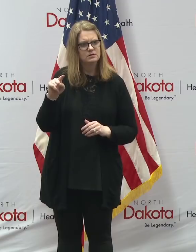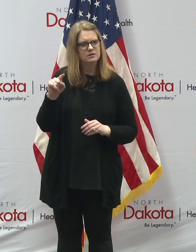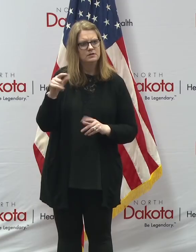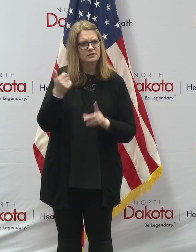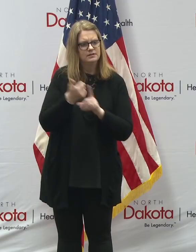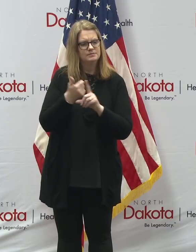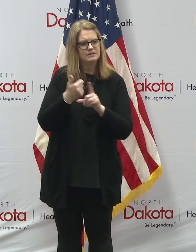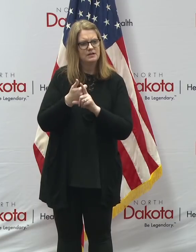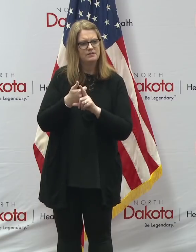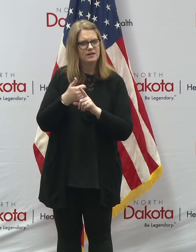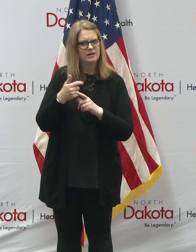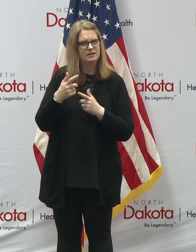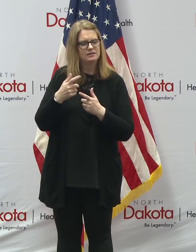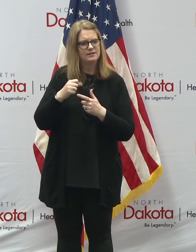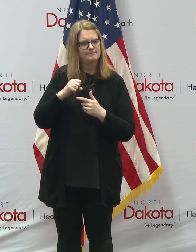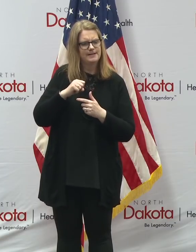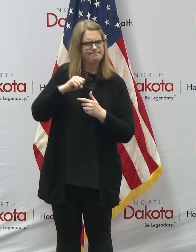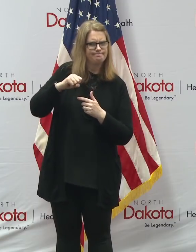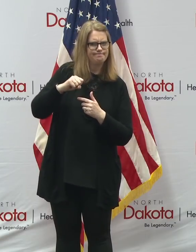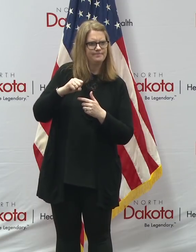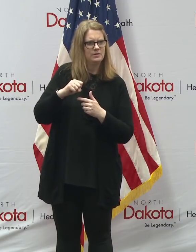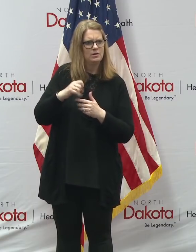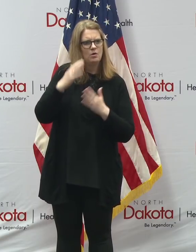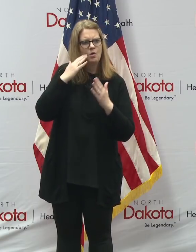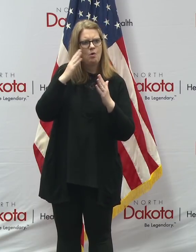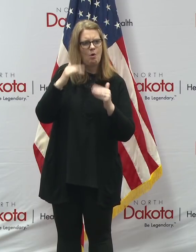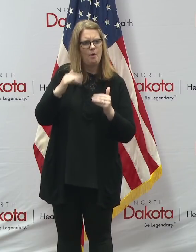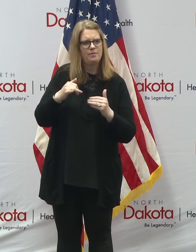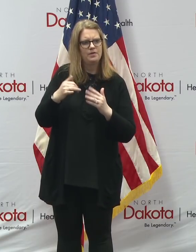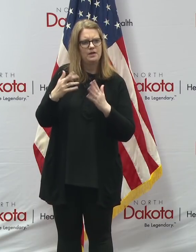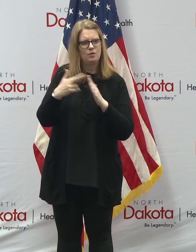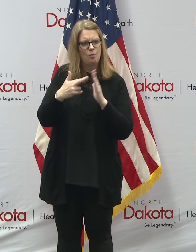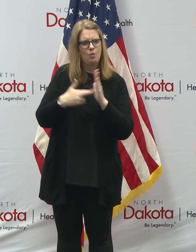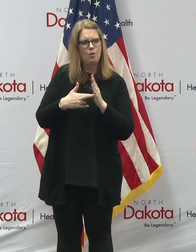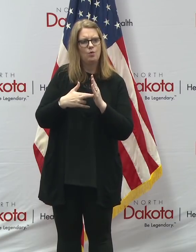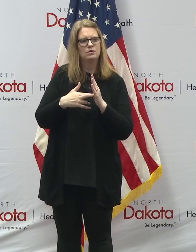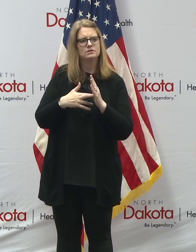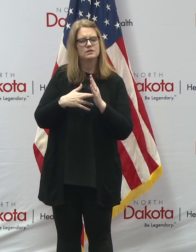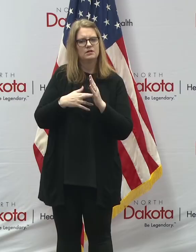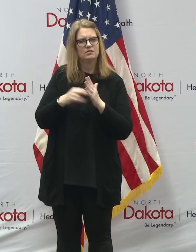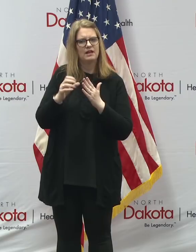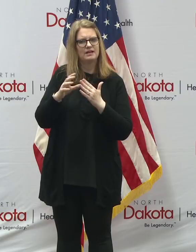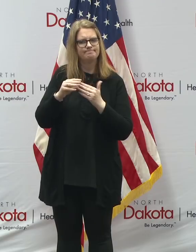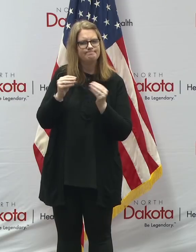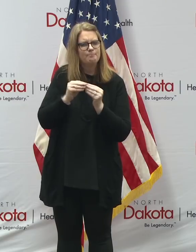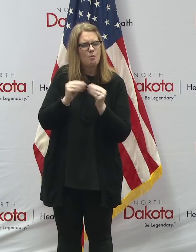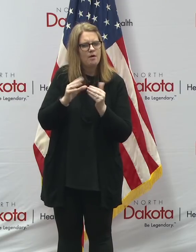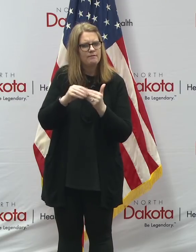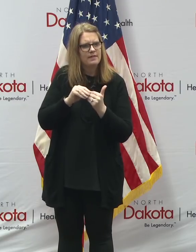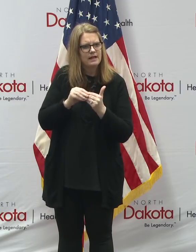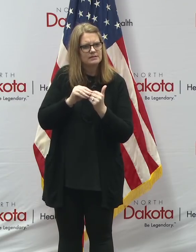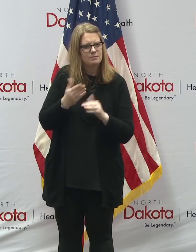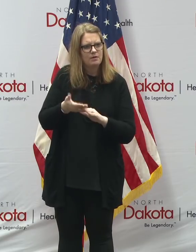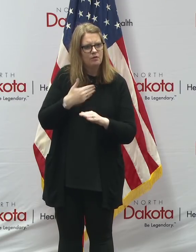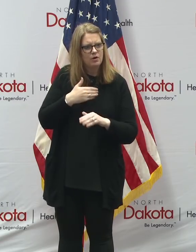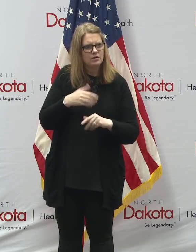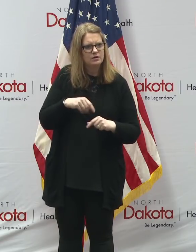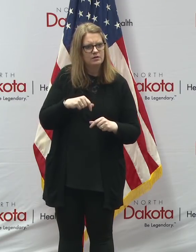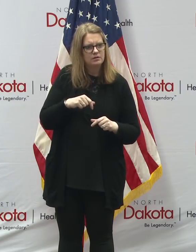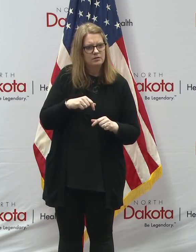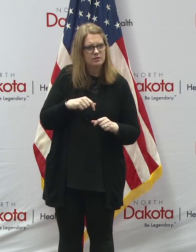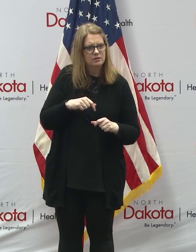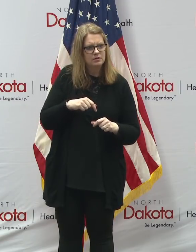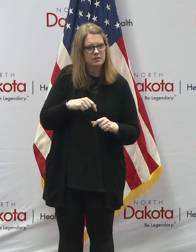saying they were hoping they were going to, you know, relax these rules he had earlier. And I was curious, have you gotten any